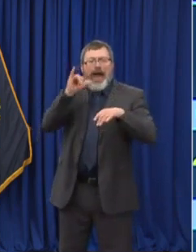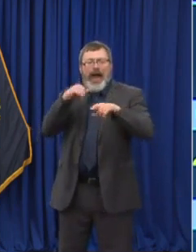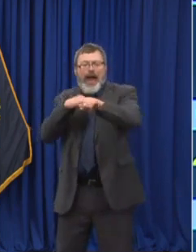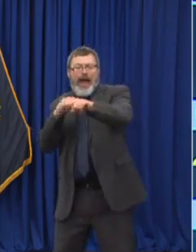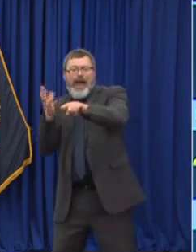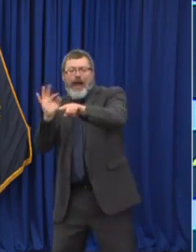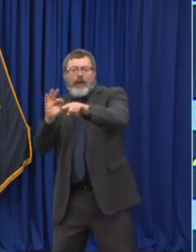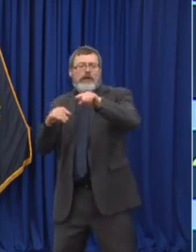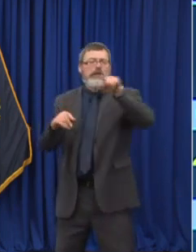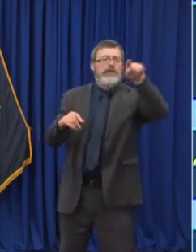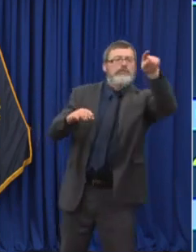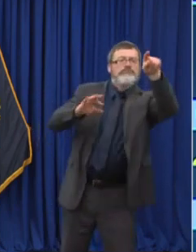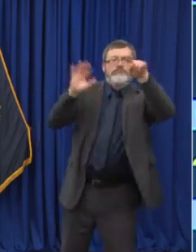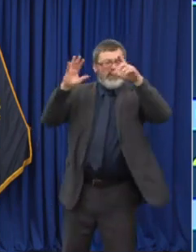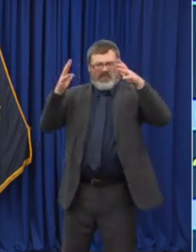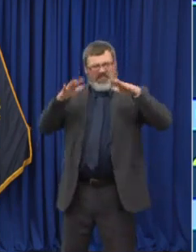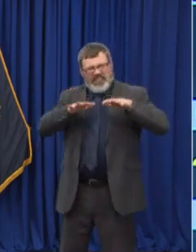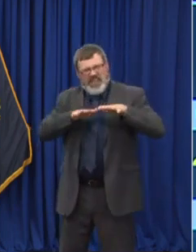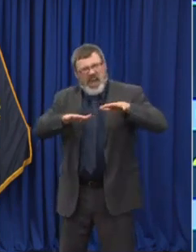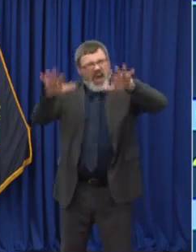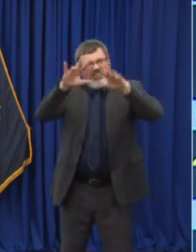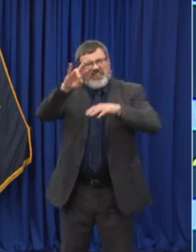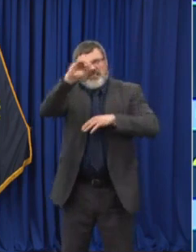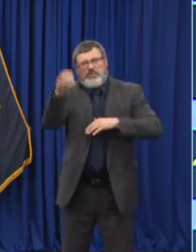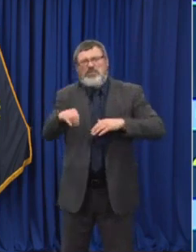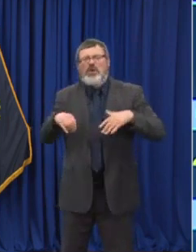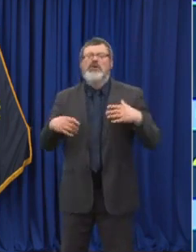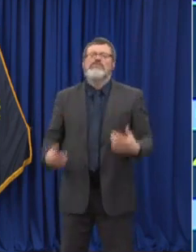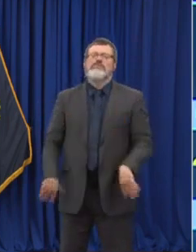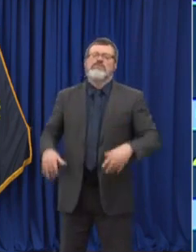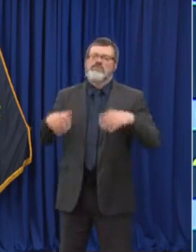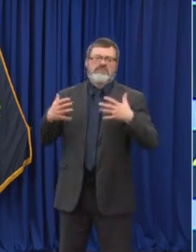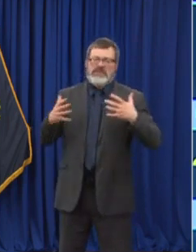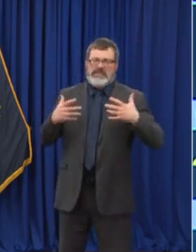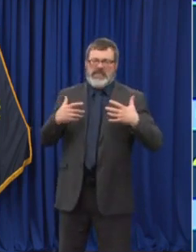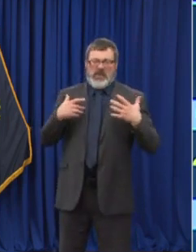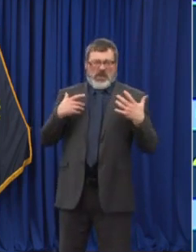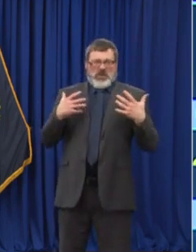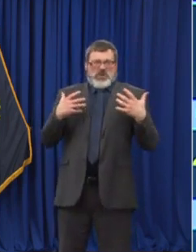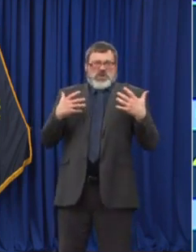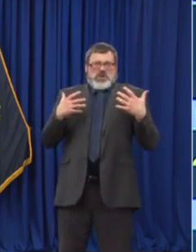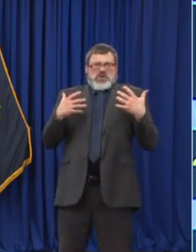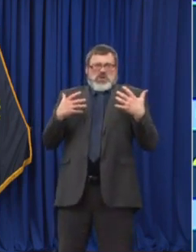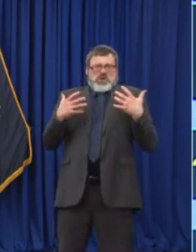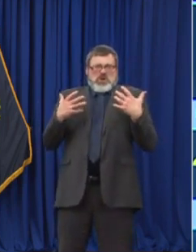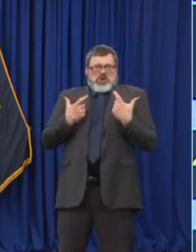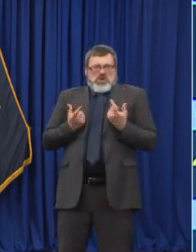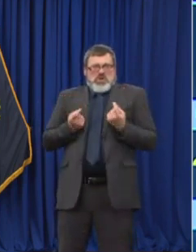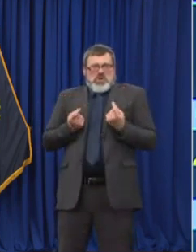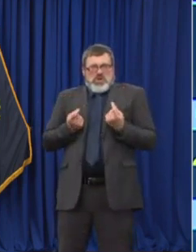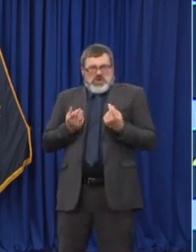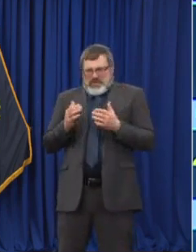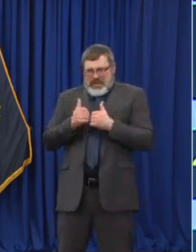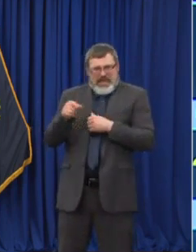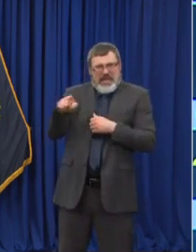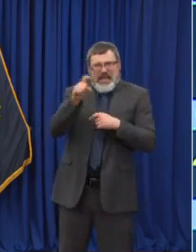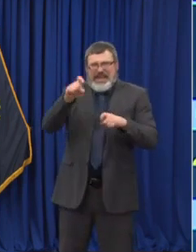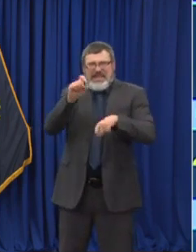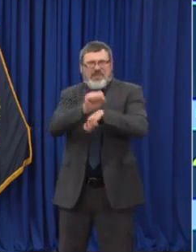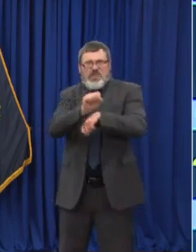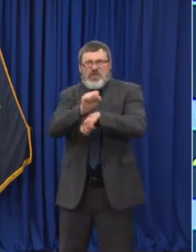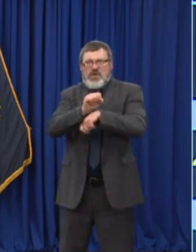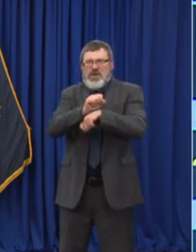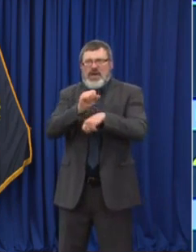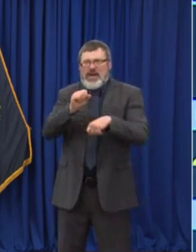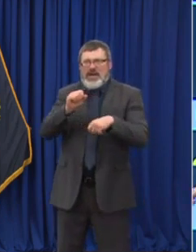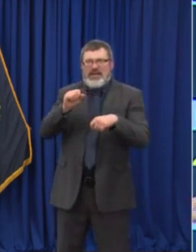others, but they're all experiencing some level of staffing need. Folks doing a lot of overtime, whatever it might be. That was really